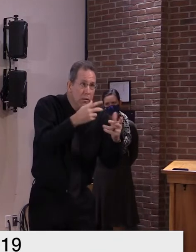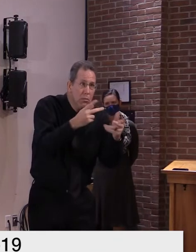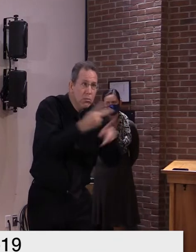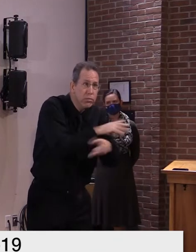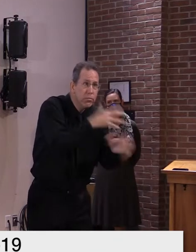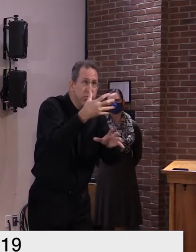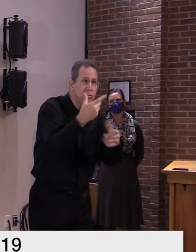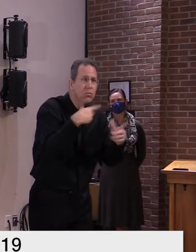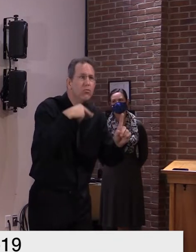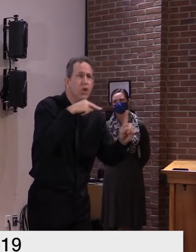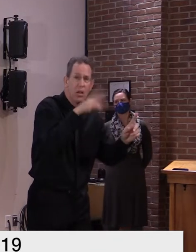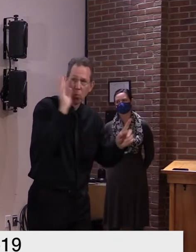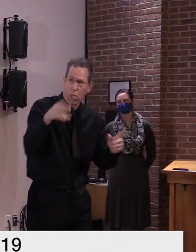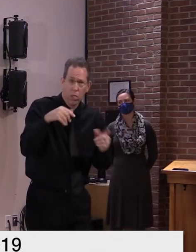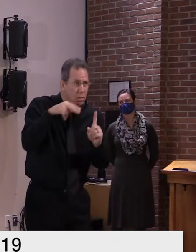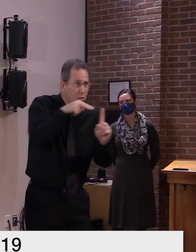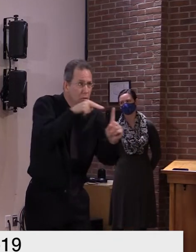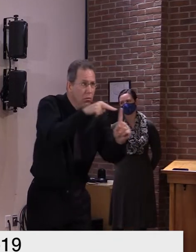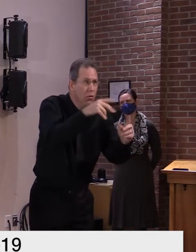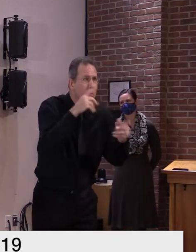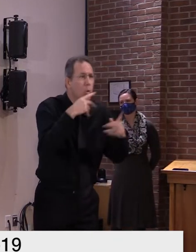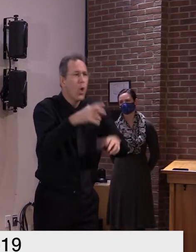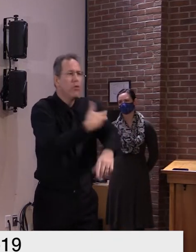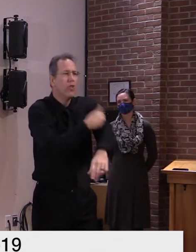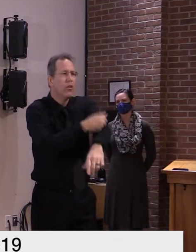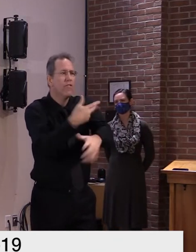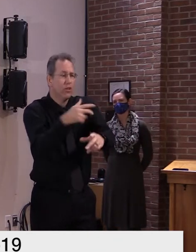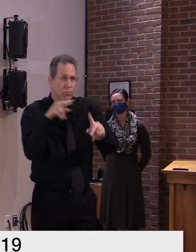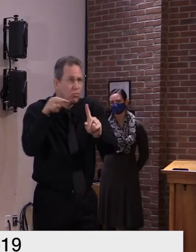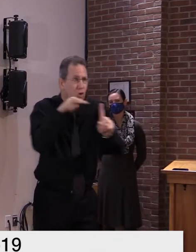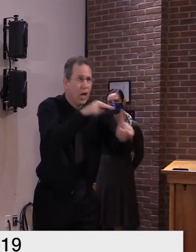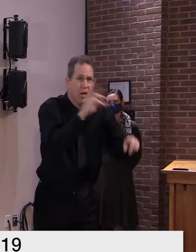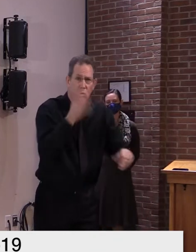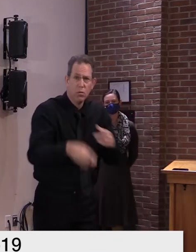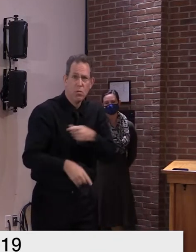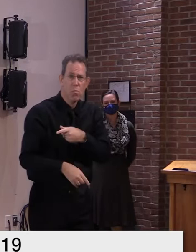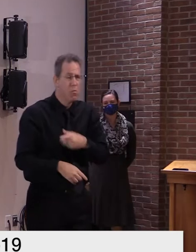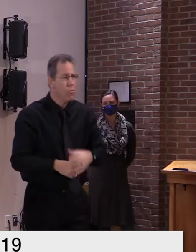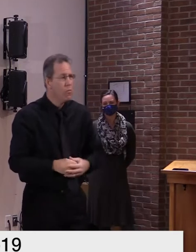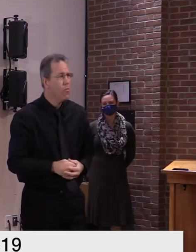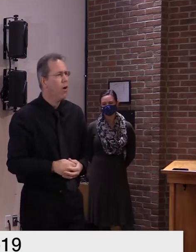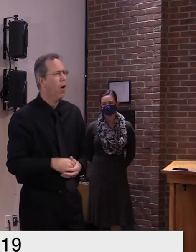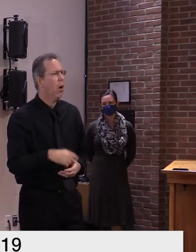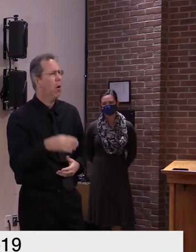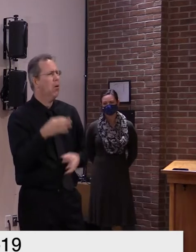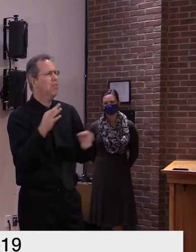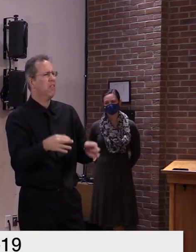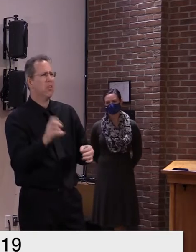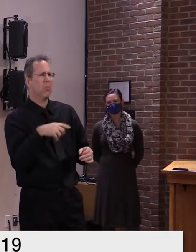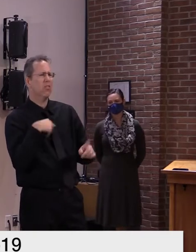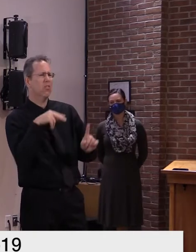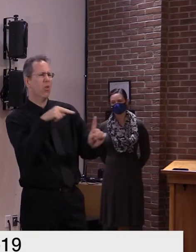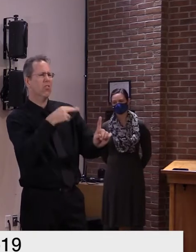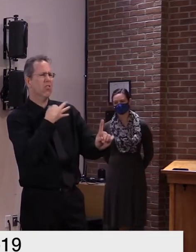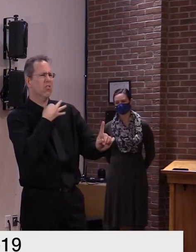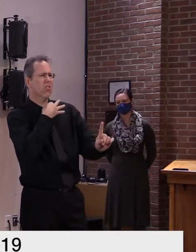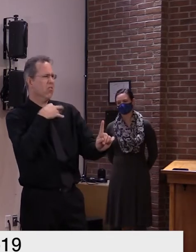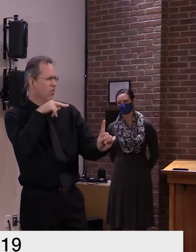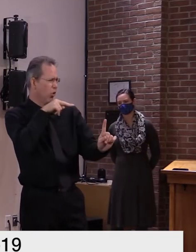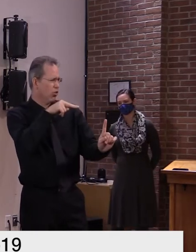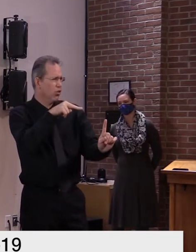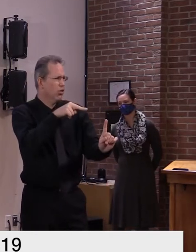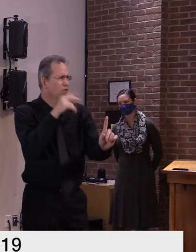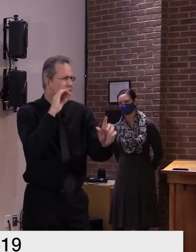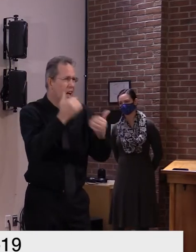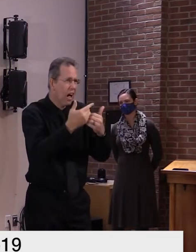keeping track of these the federal government is very interested in the in the data as well because we're going to have so many different platforms with